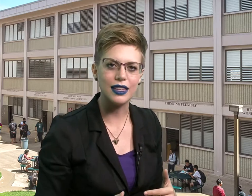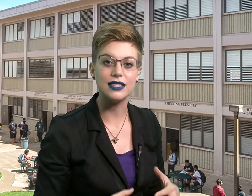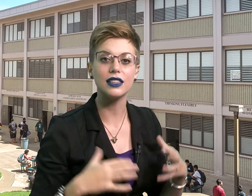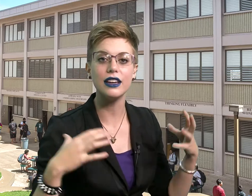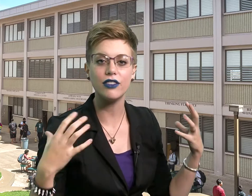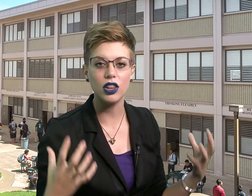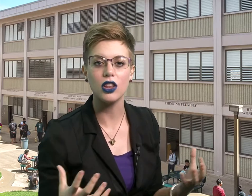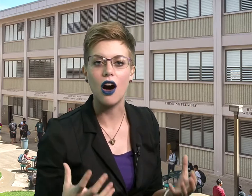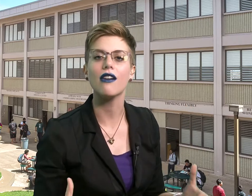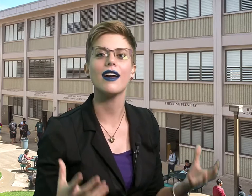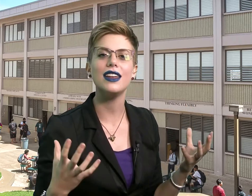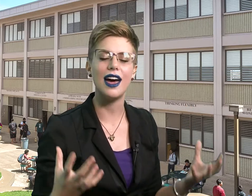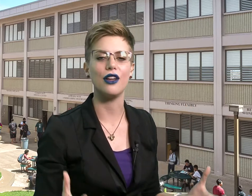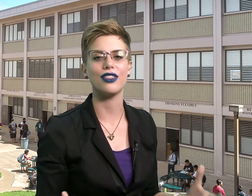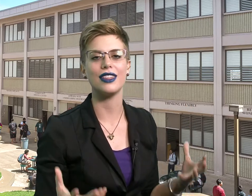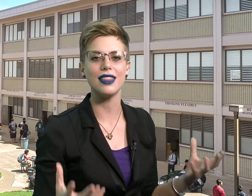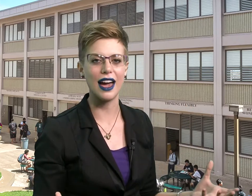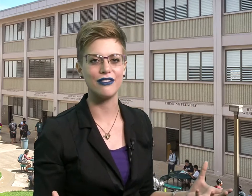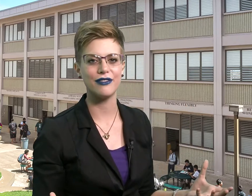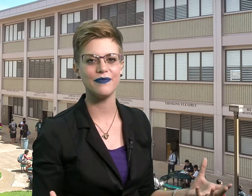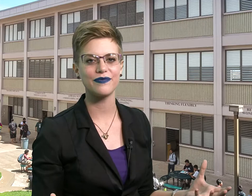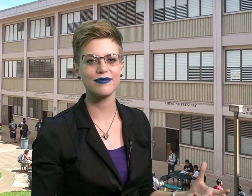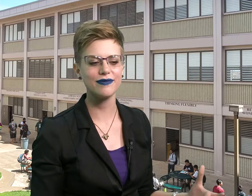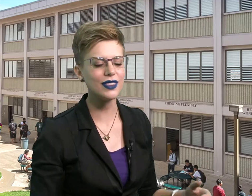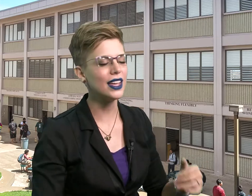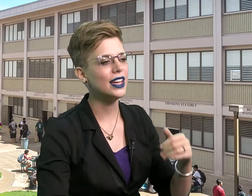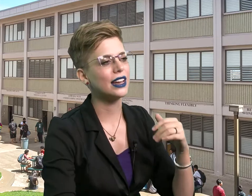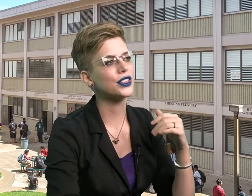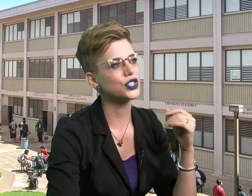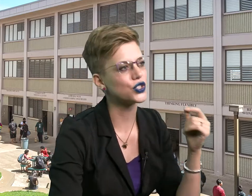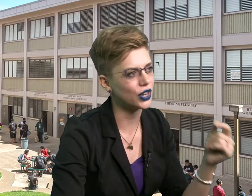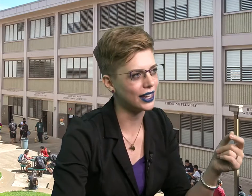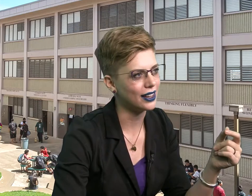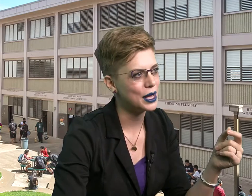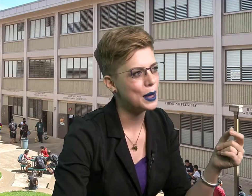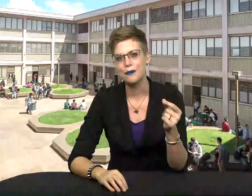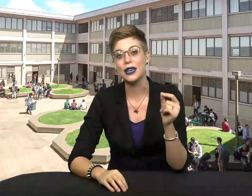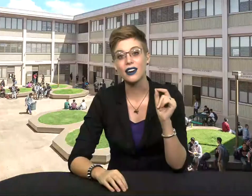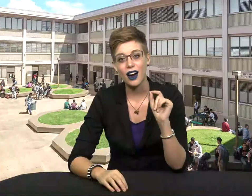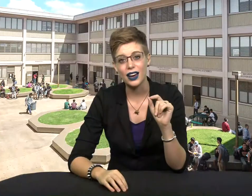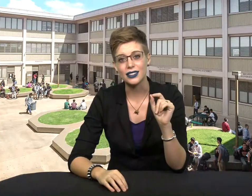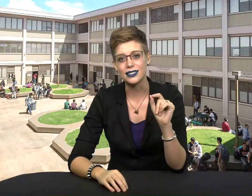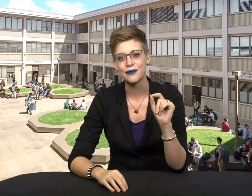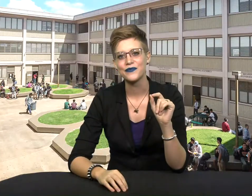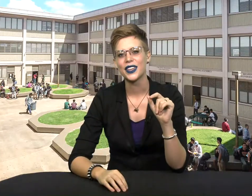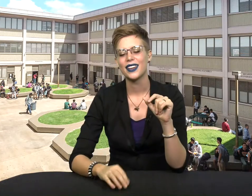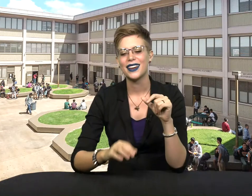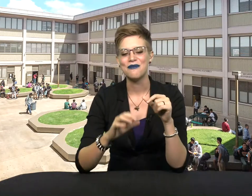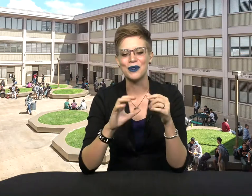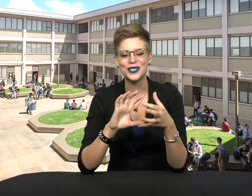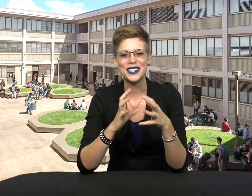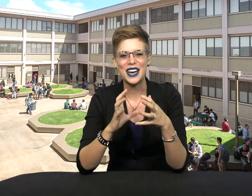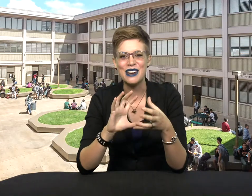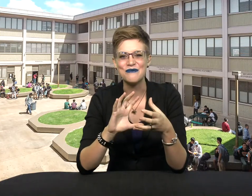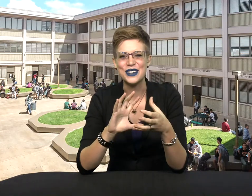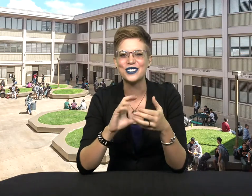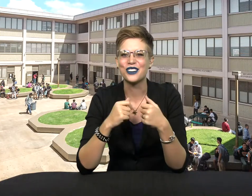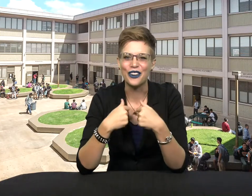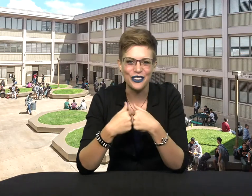to live a long and healthy life. Now this is tricky because most of the time we struggle with